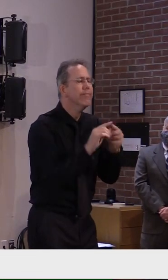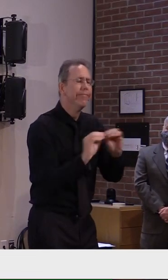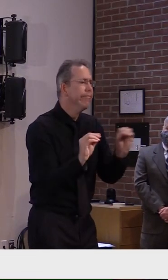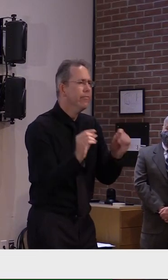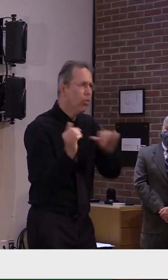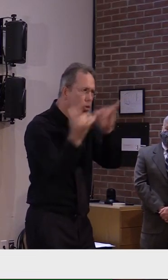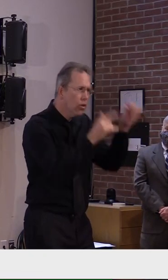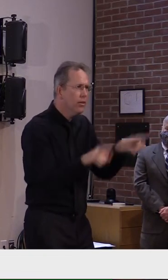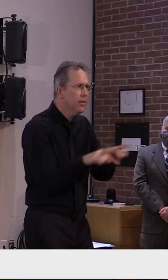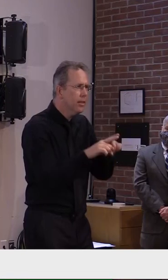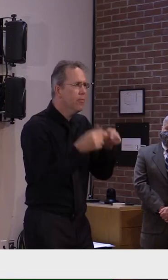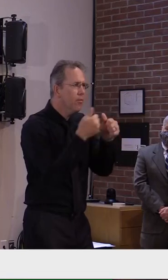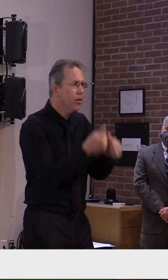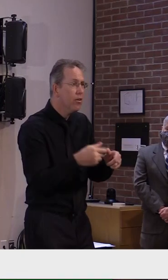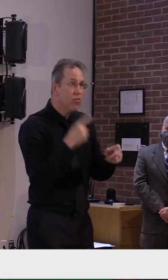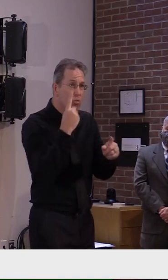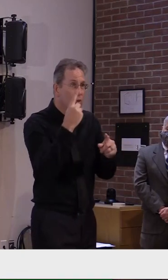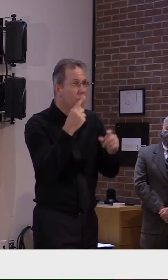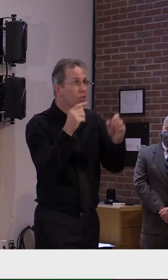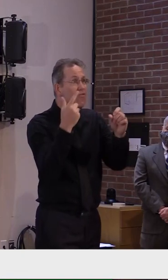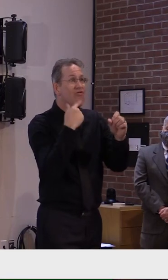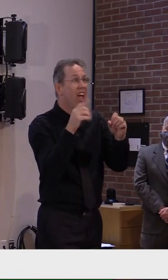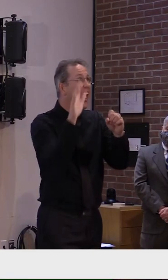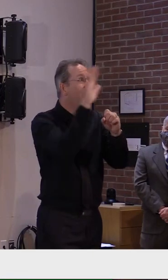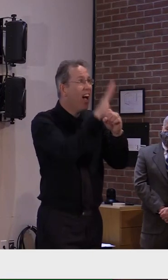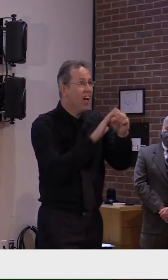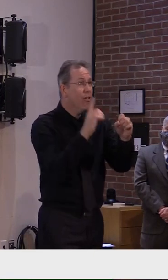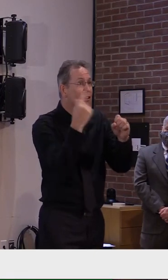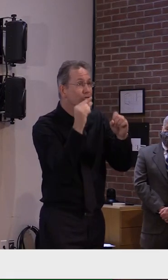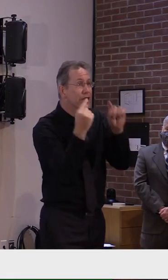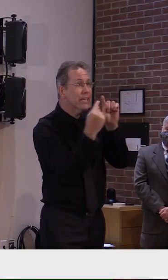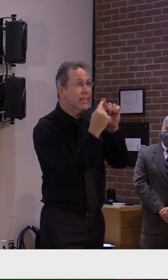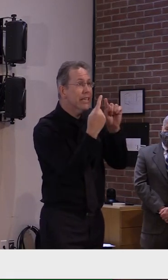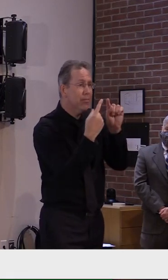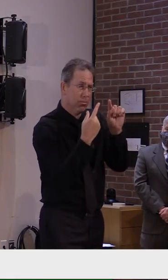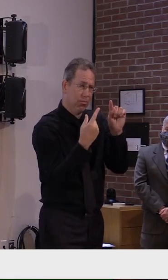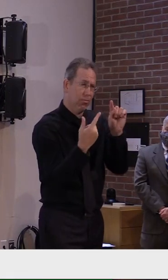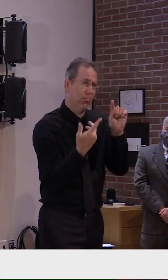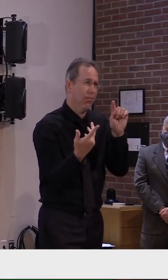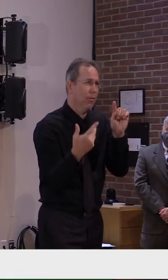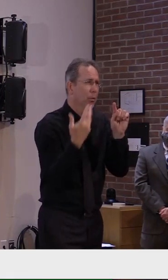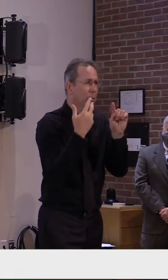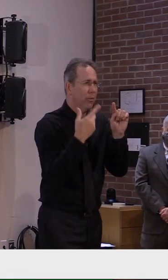uh, through our own behaviors to keep up our track record of success.